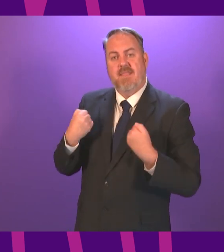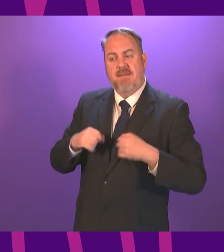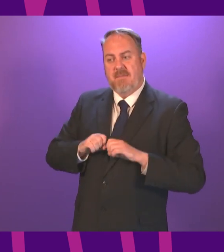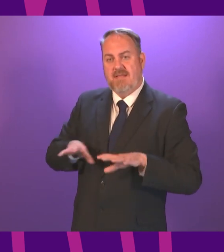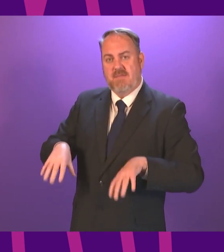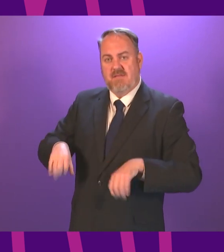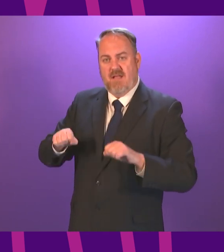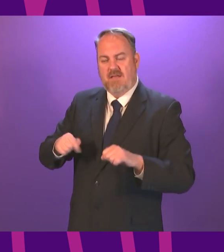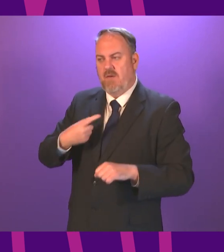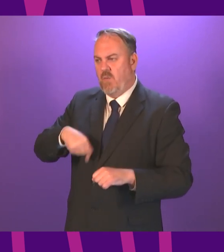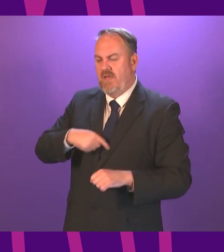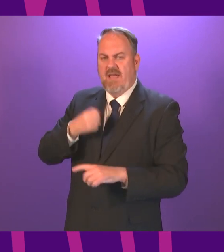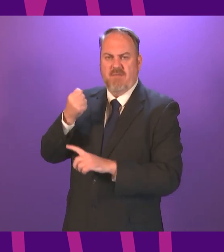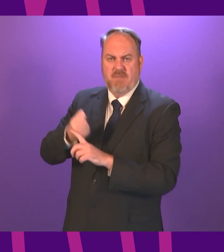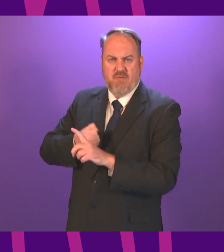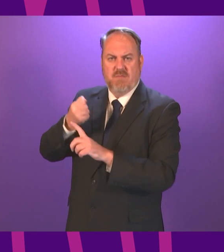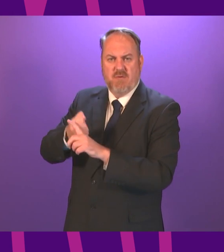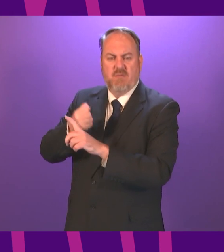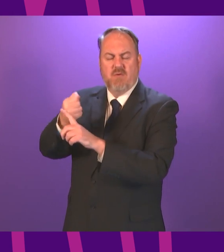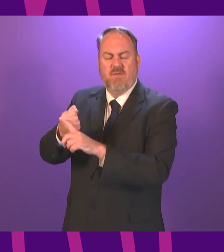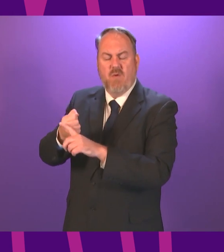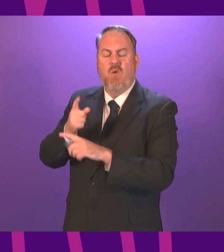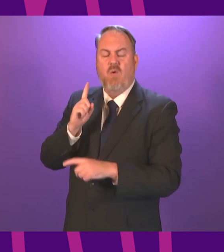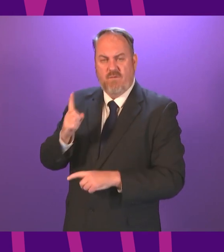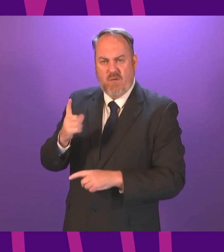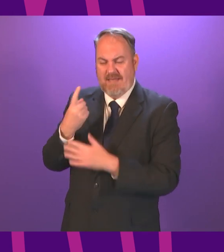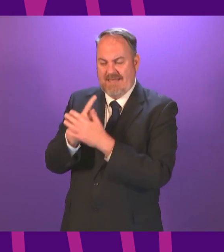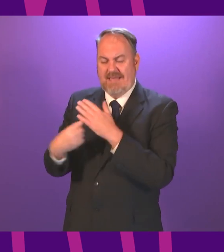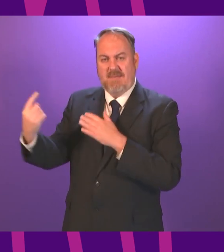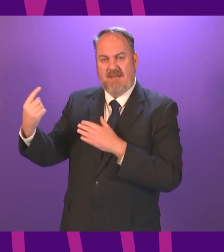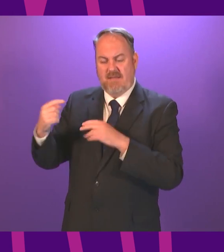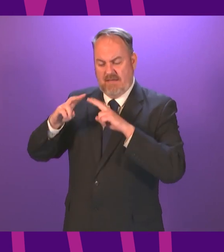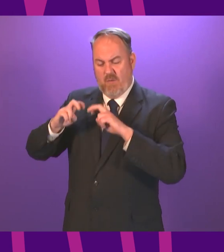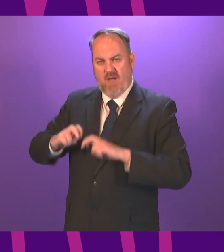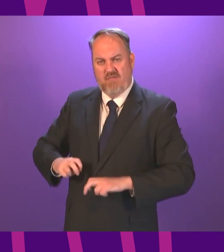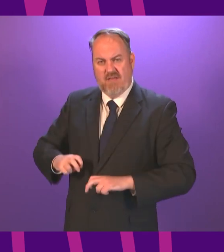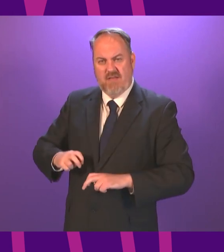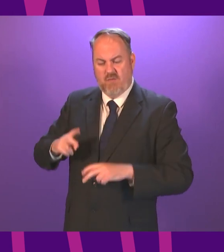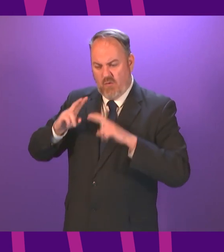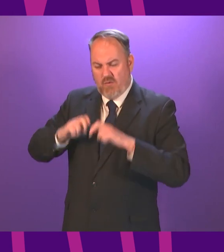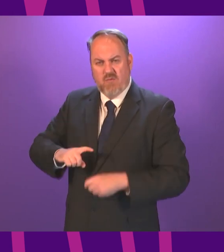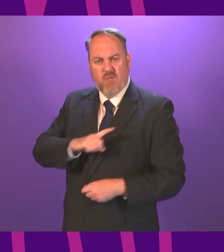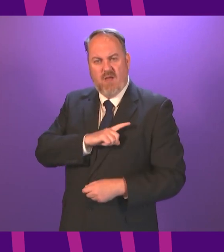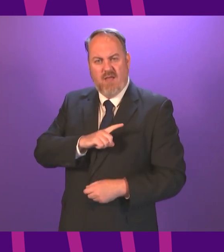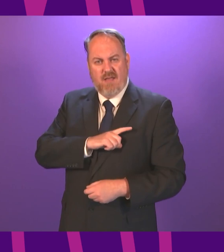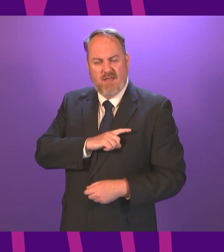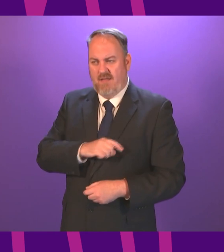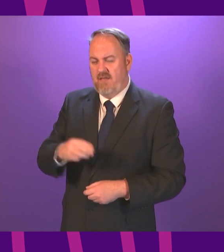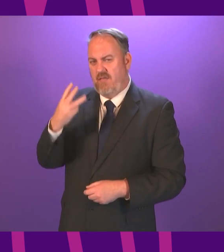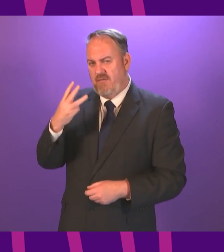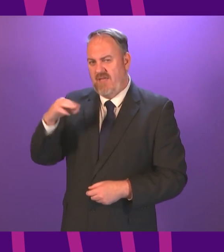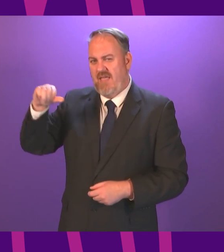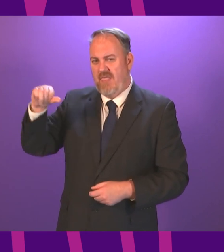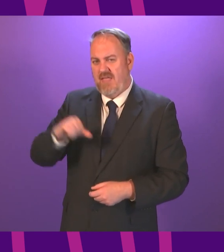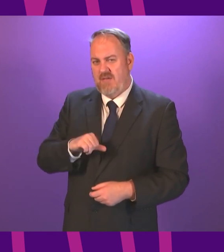have consistently pressed for a judge led public inquiry on the 3,000